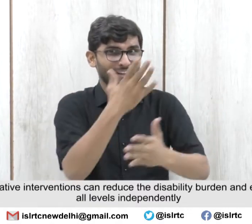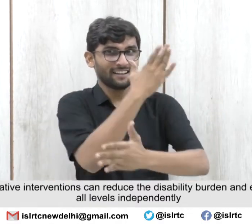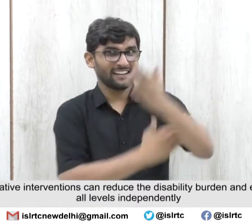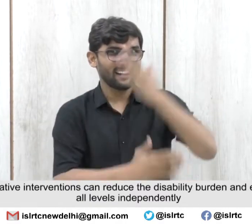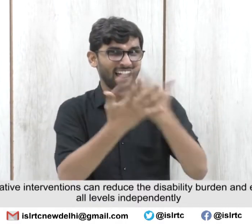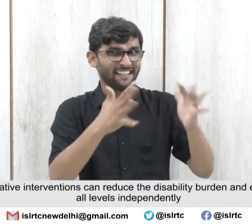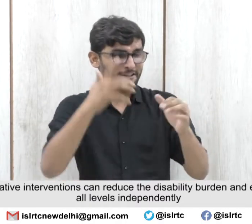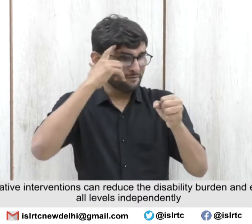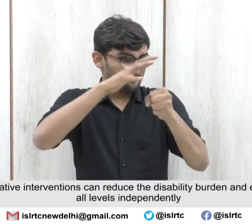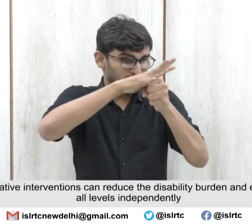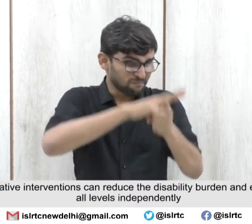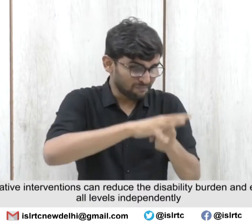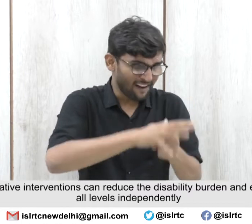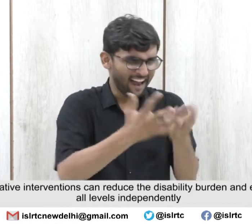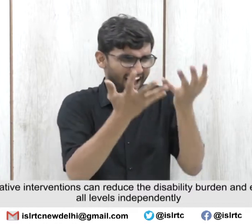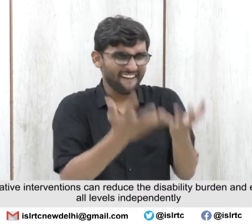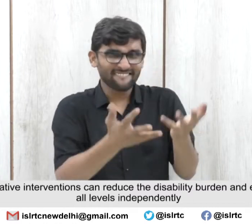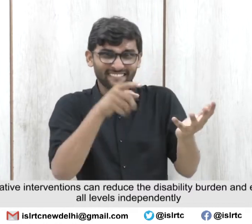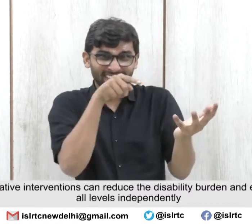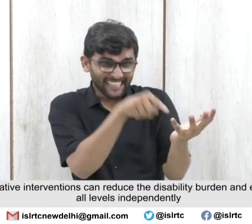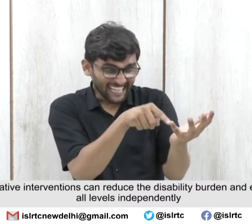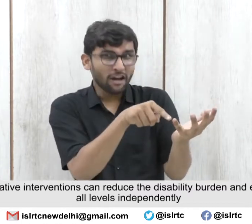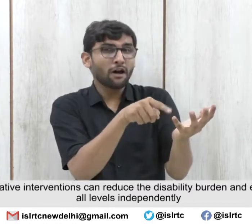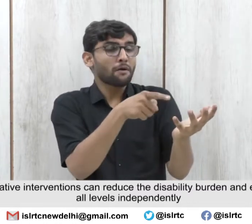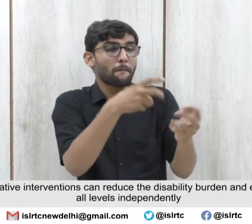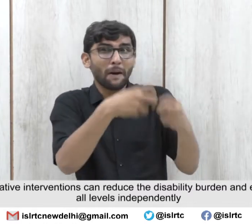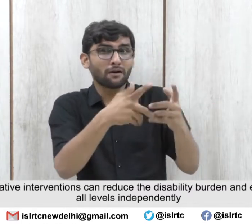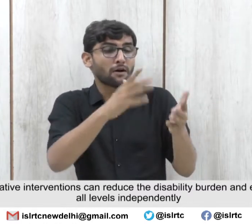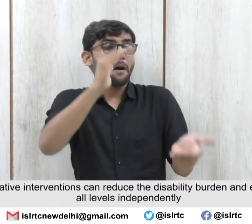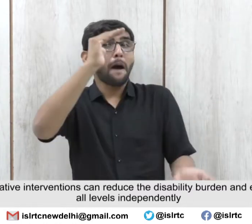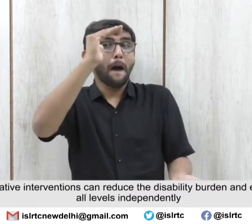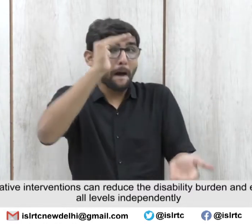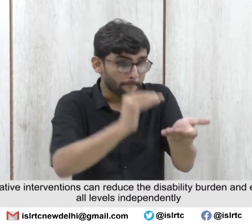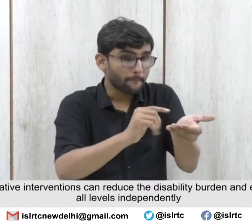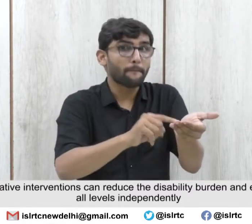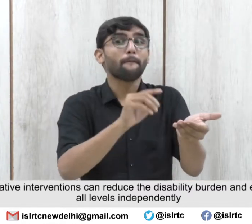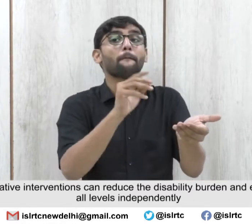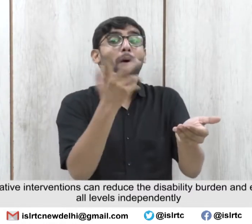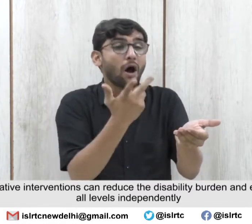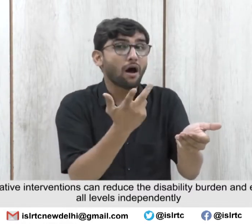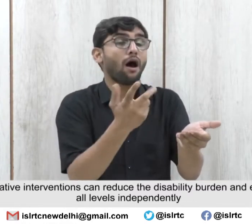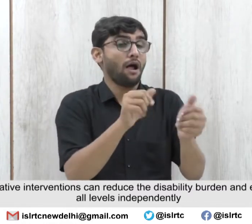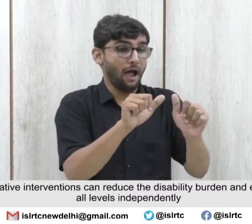disability burden and enable participants at all levels